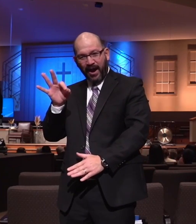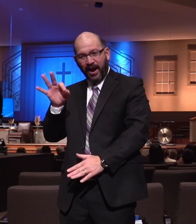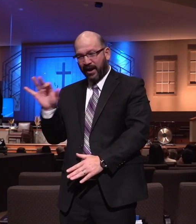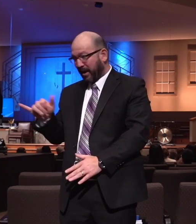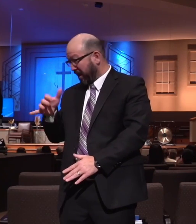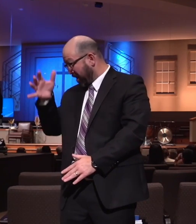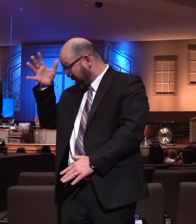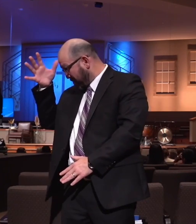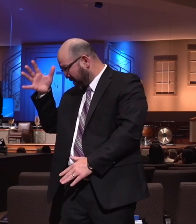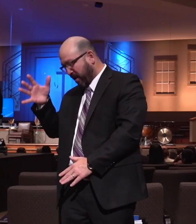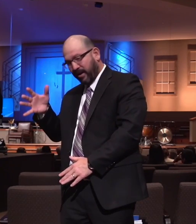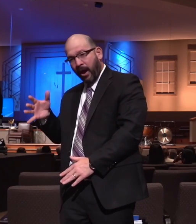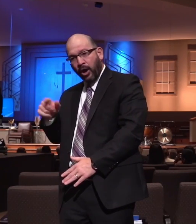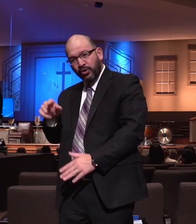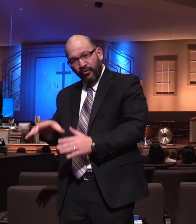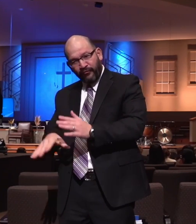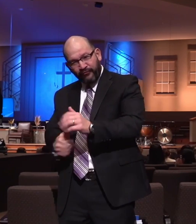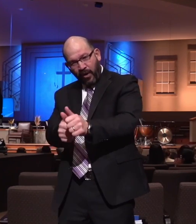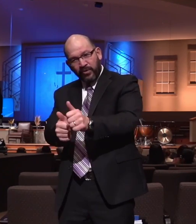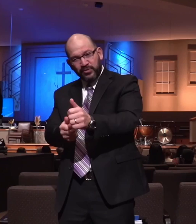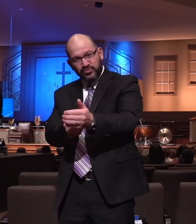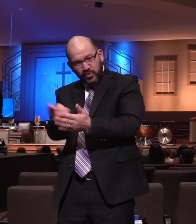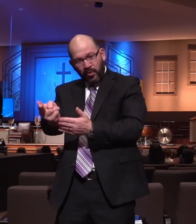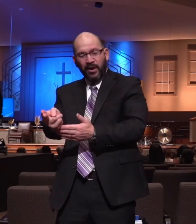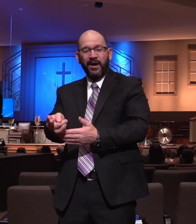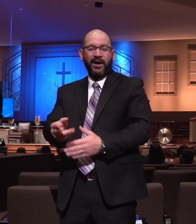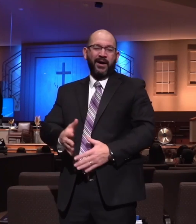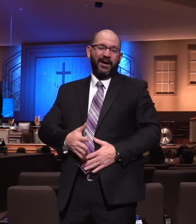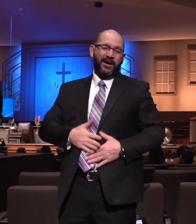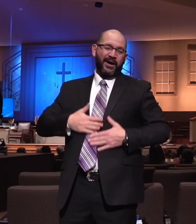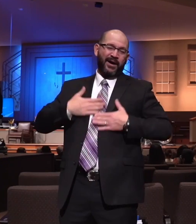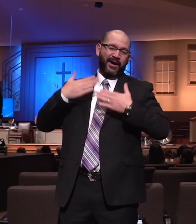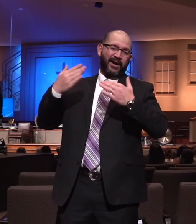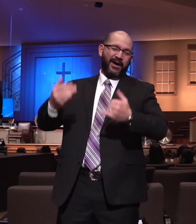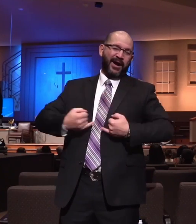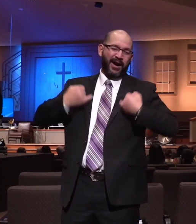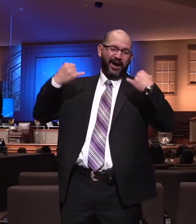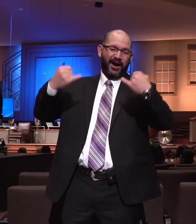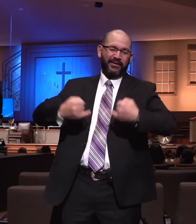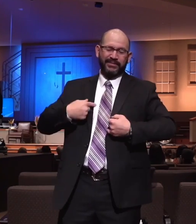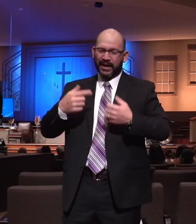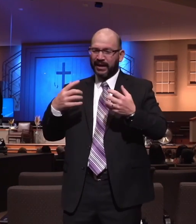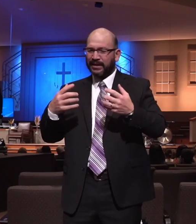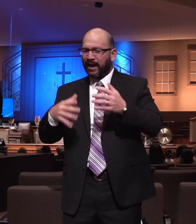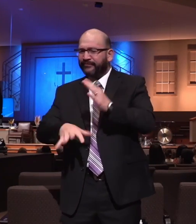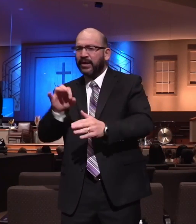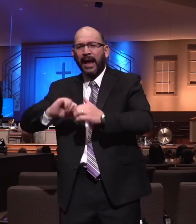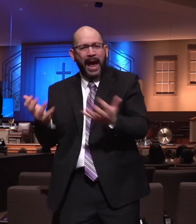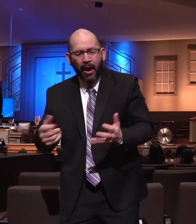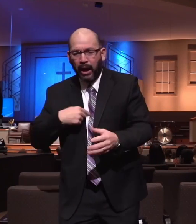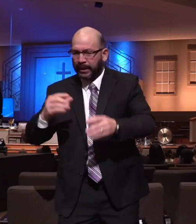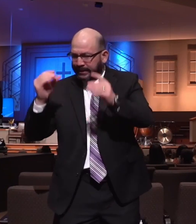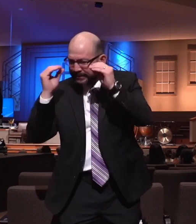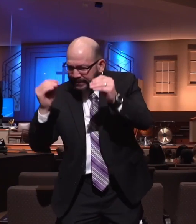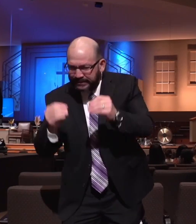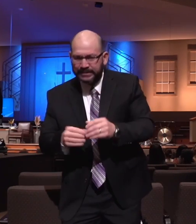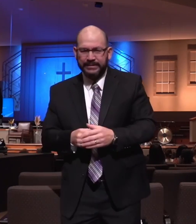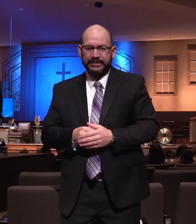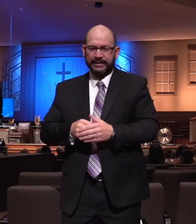that they were walking in the truth. And this was made as He spent time teaching them and spent time admonishing them and watching them. It was something